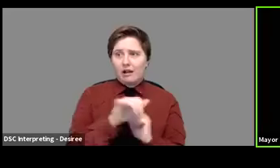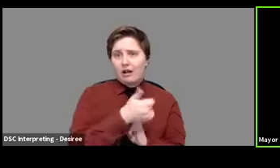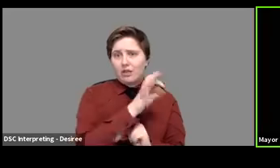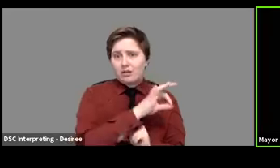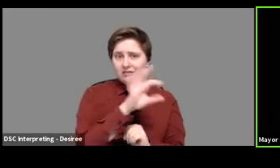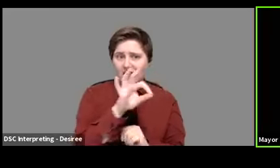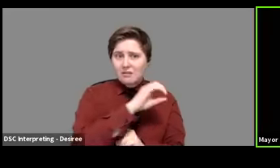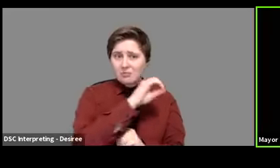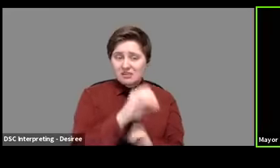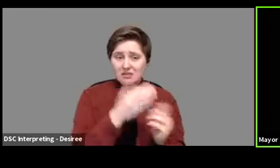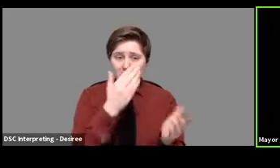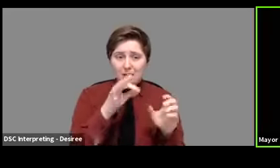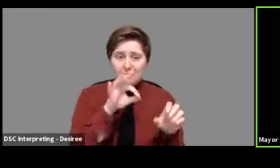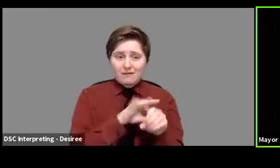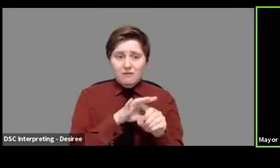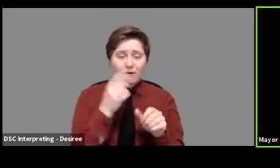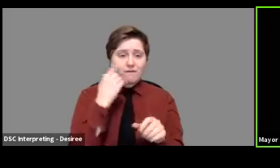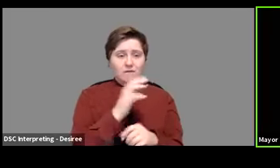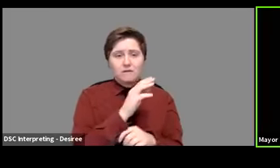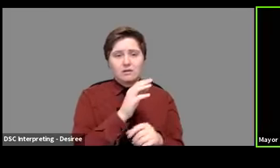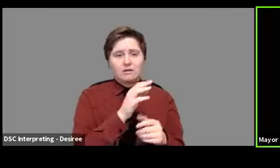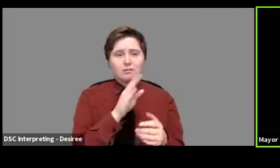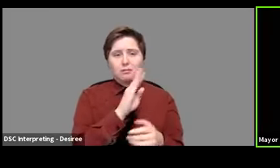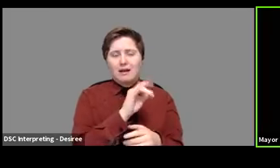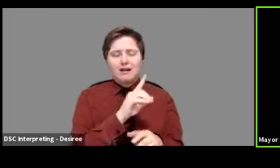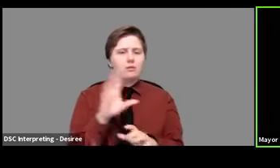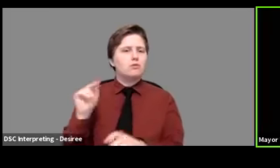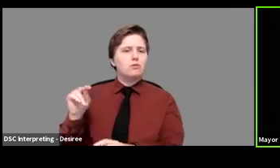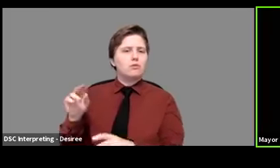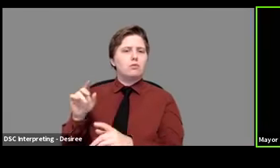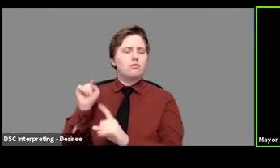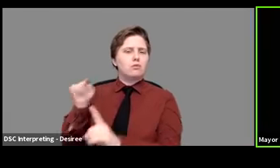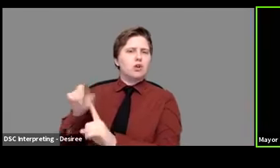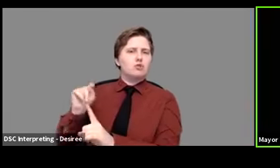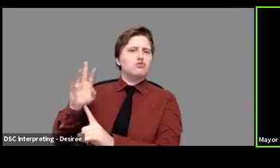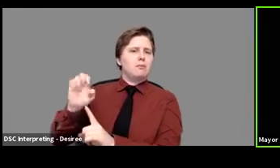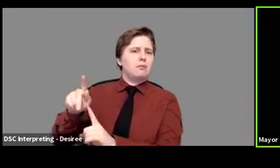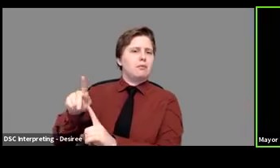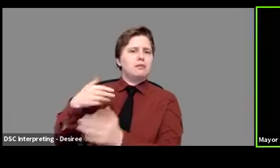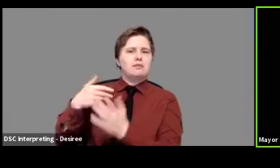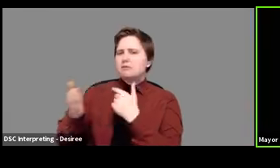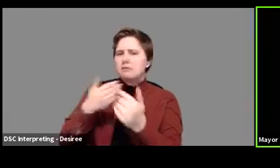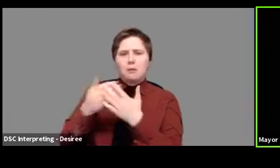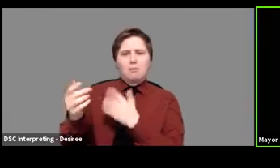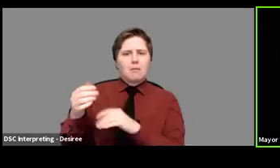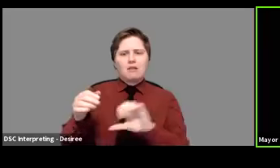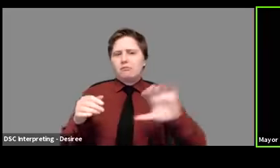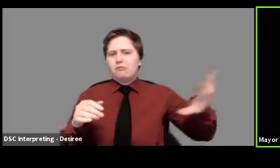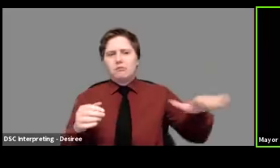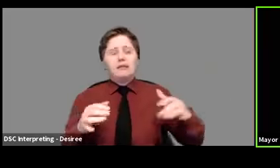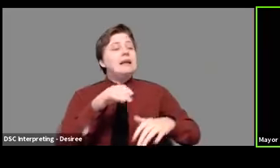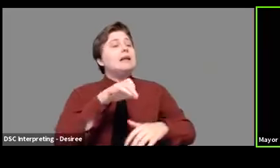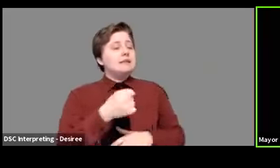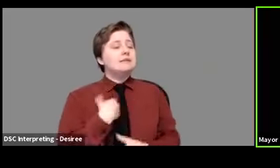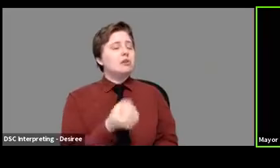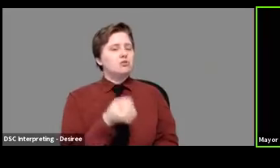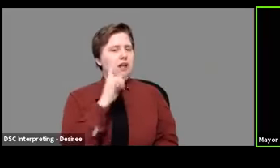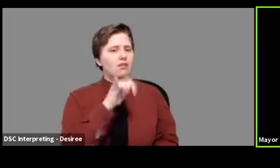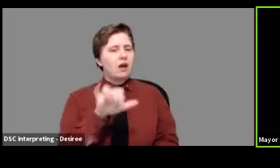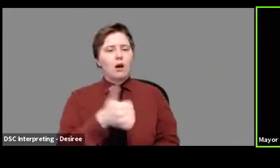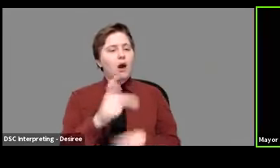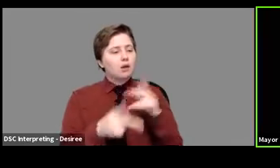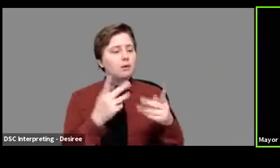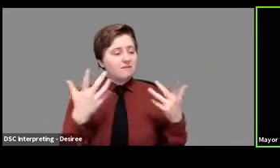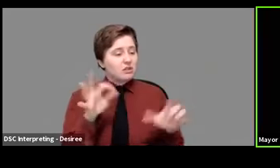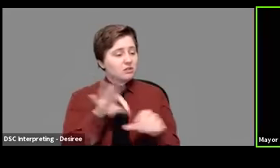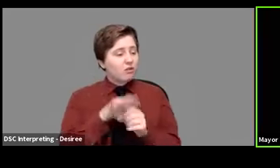% might end up voting for Biden. No, no, we know Oklahoma's going to go for Trump. It doesn't matter if only 1% is in. Yes, I know. Other people would